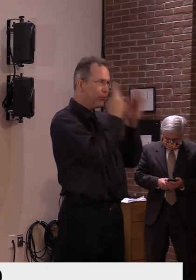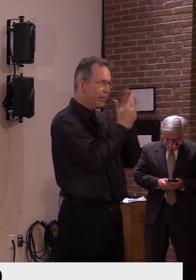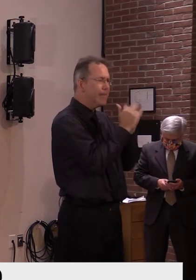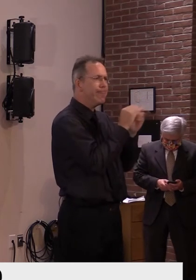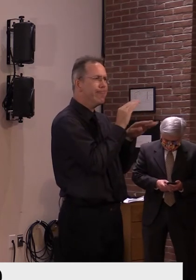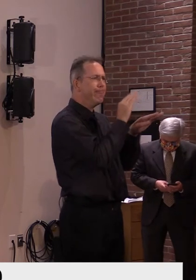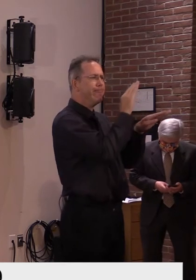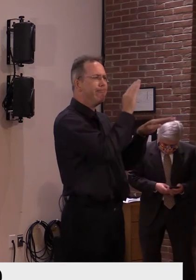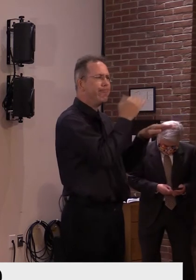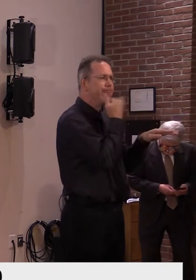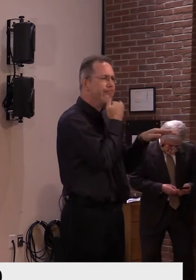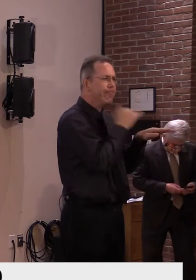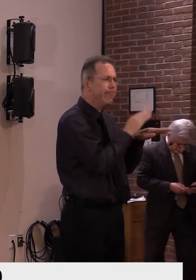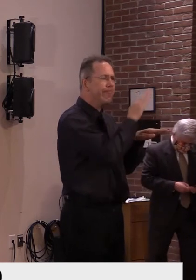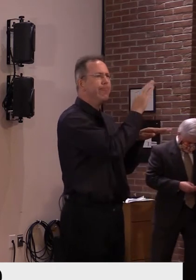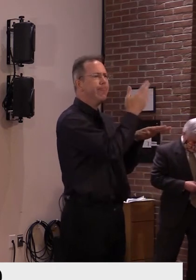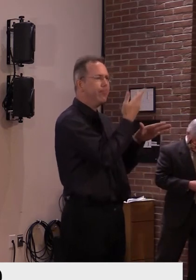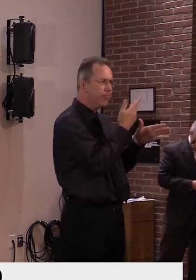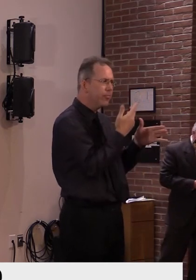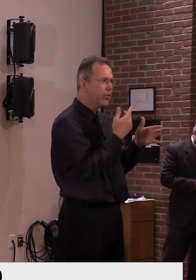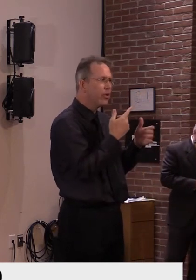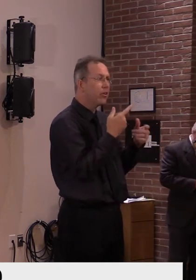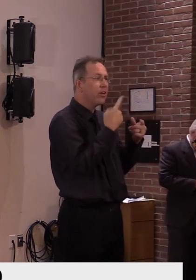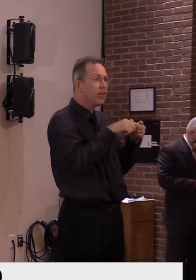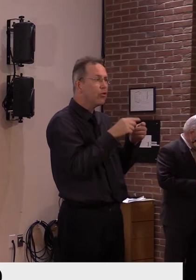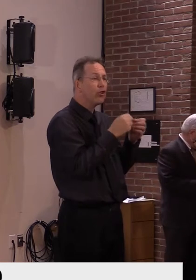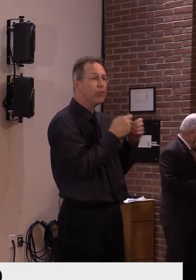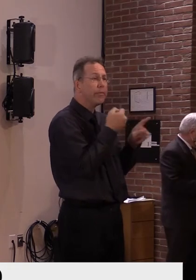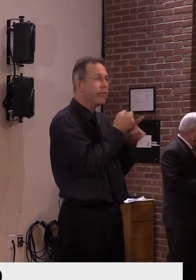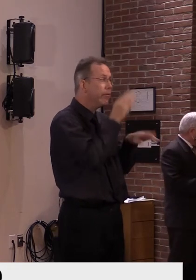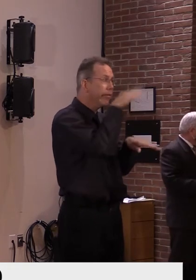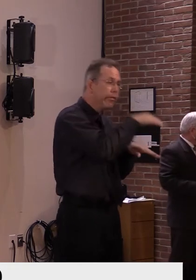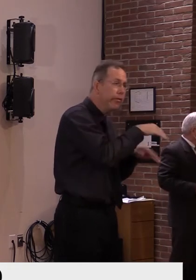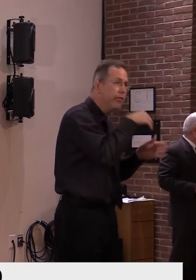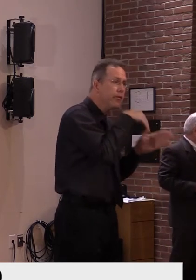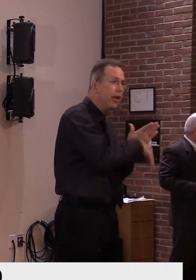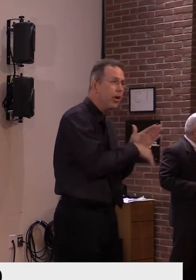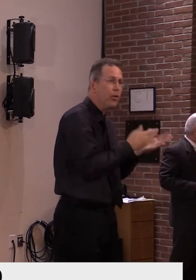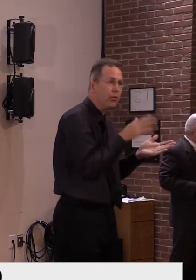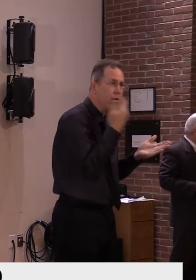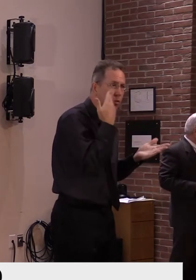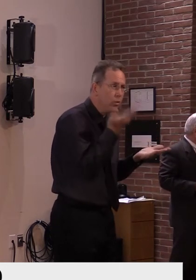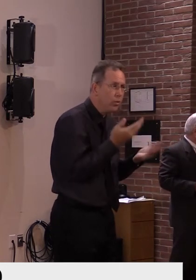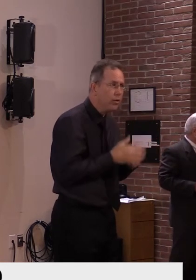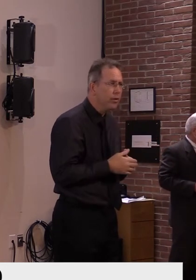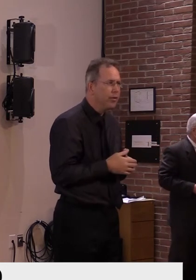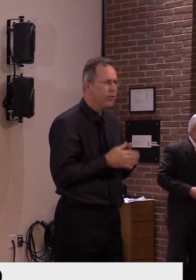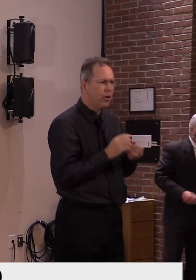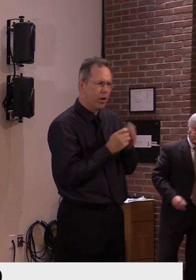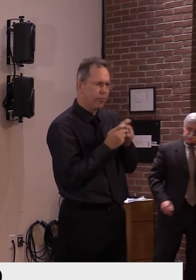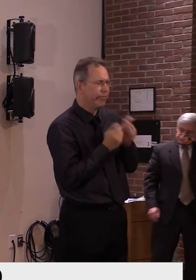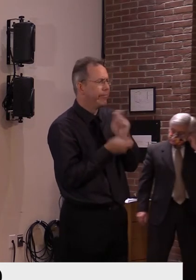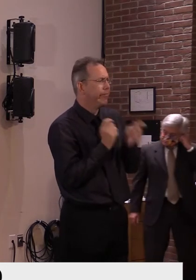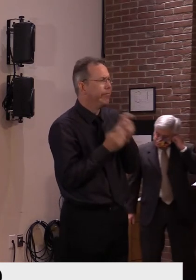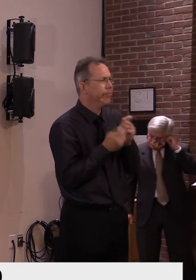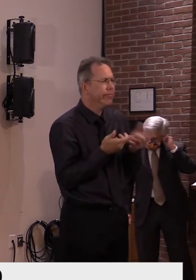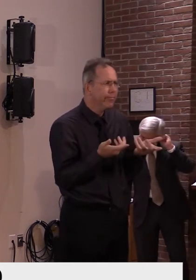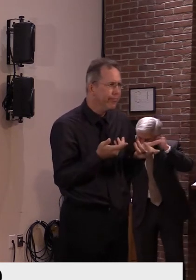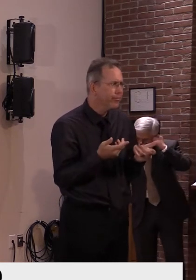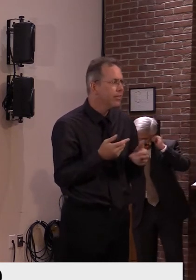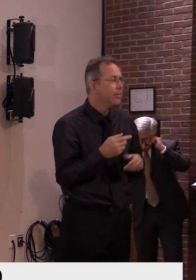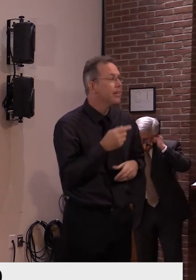dramatically in the negative direction in six days, we certainly have the ability to control it, change our behavior and see, um,